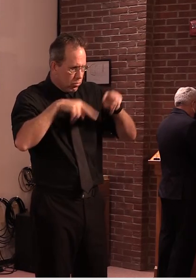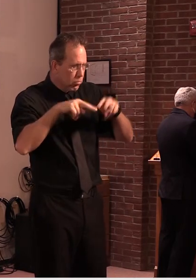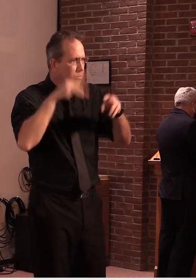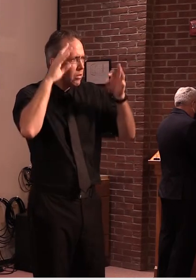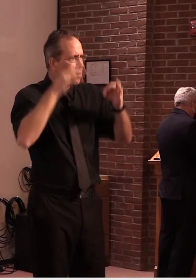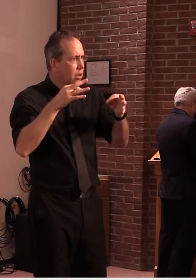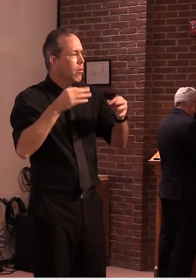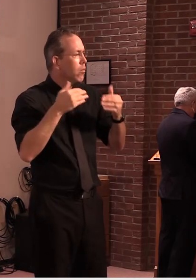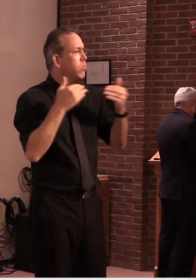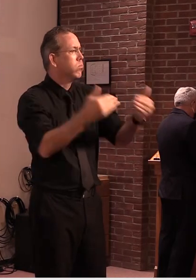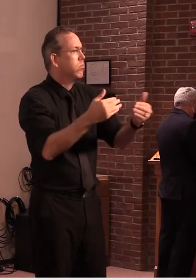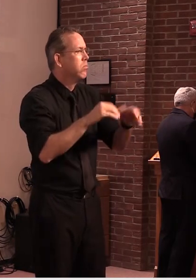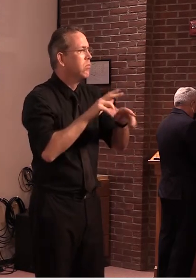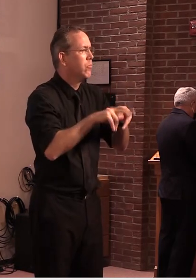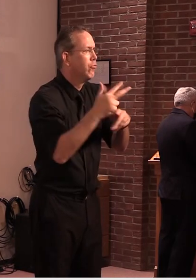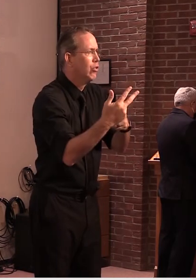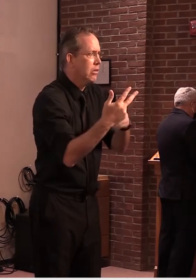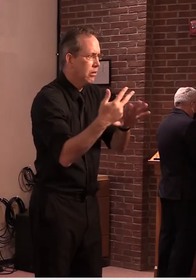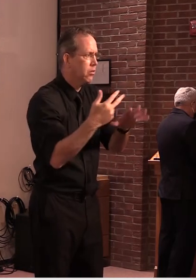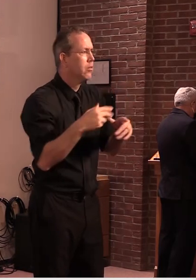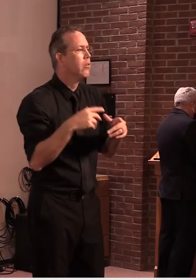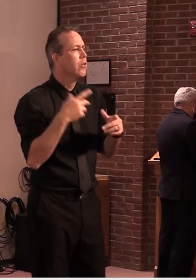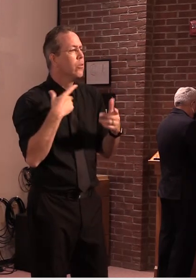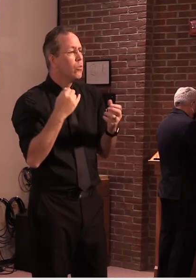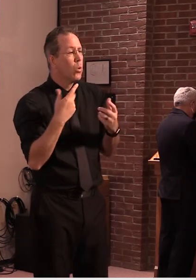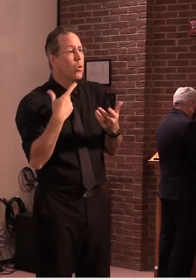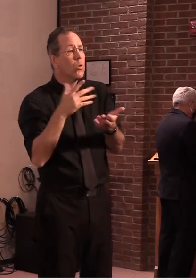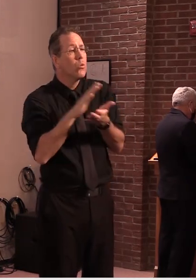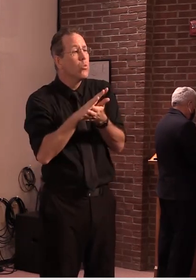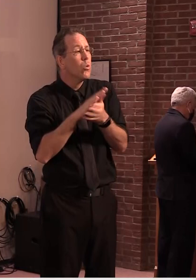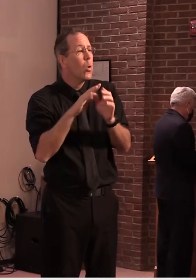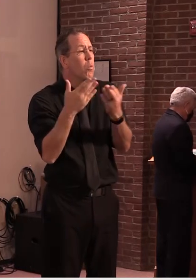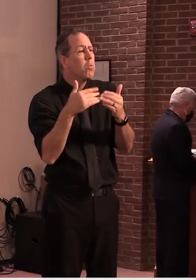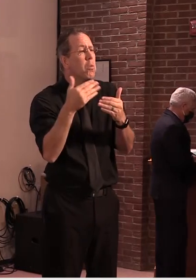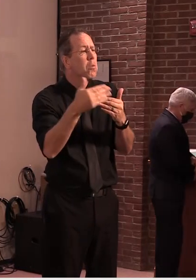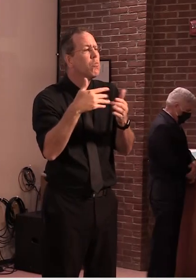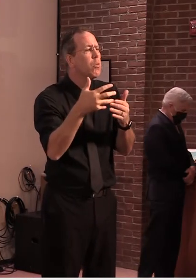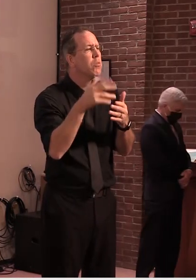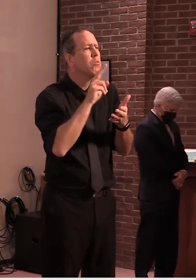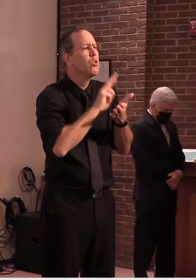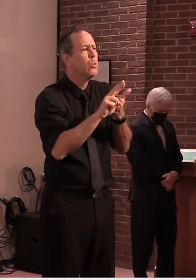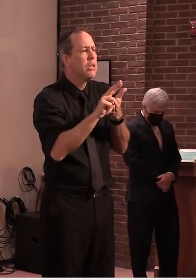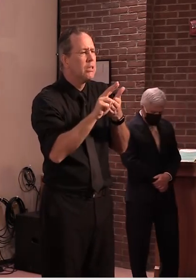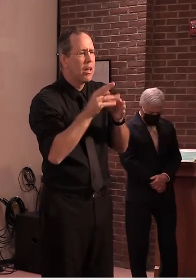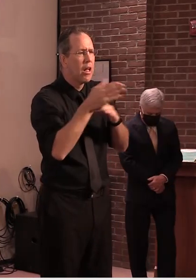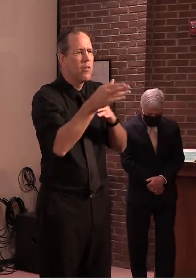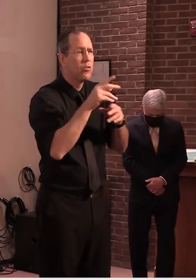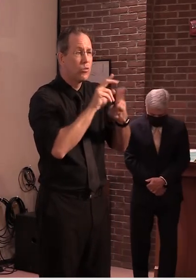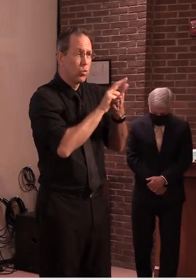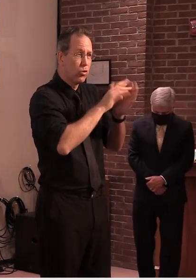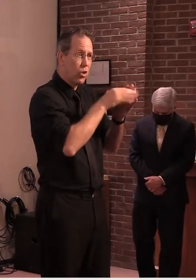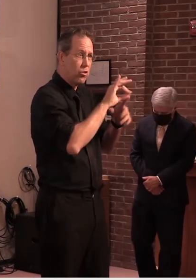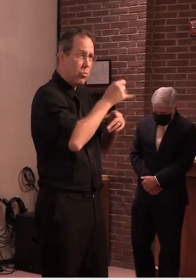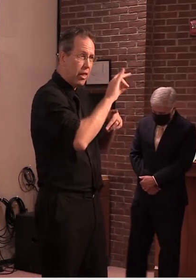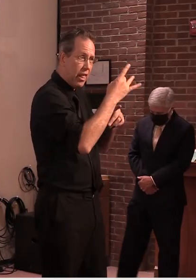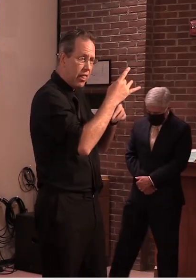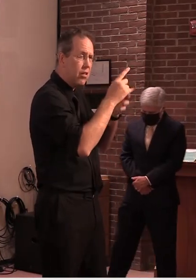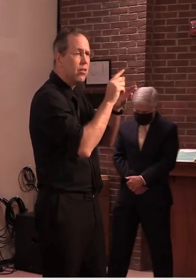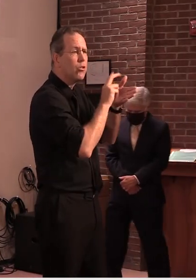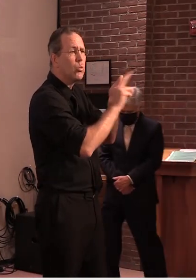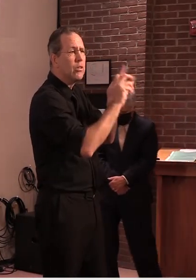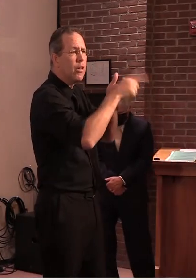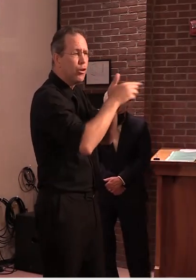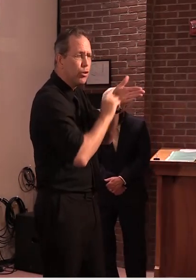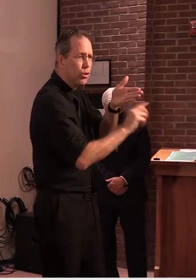about two weeks after the start of school it all goes according to plan we are also thinking about